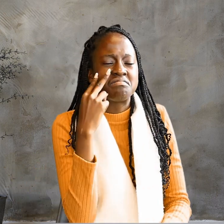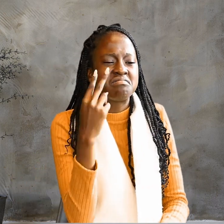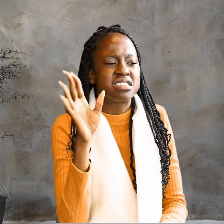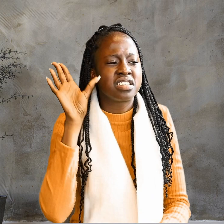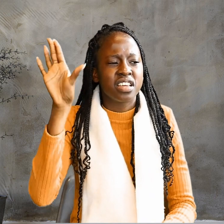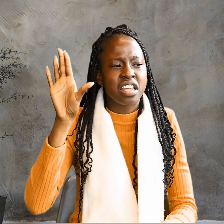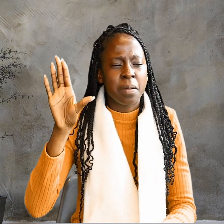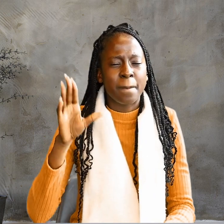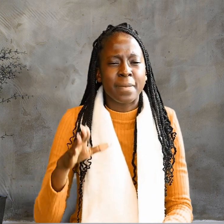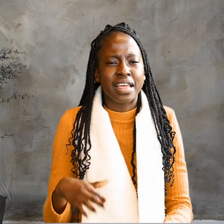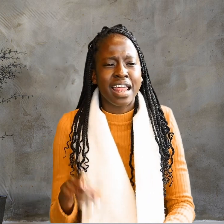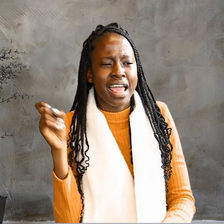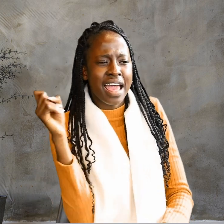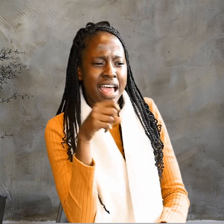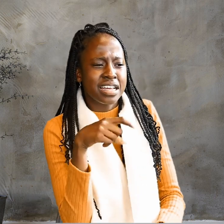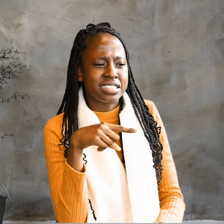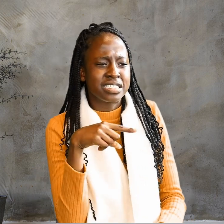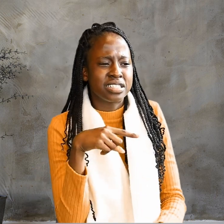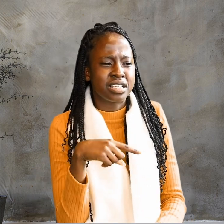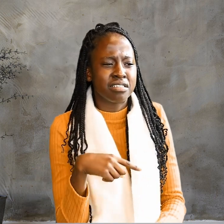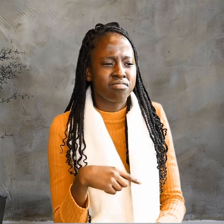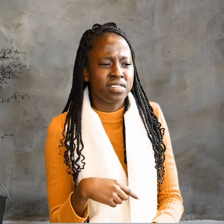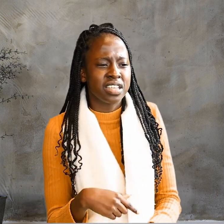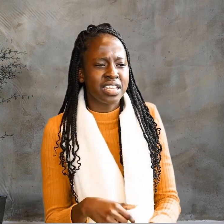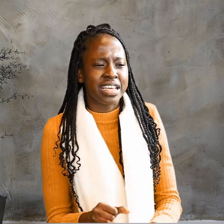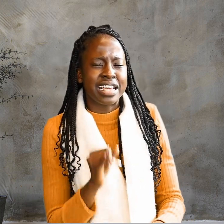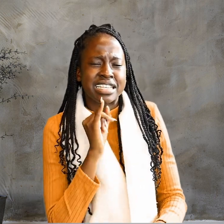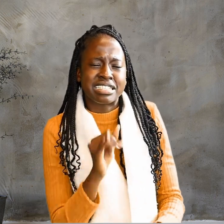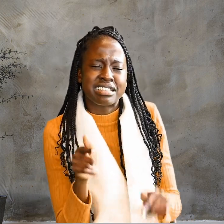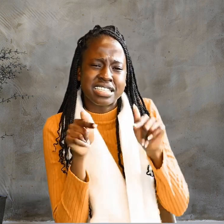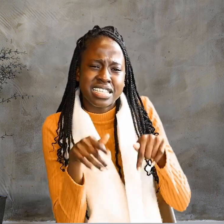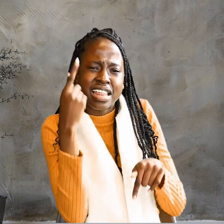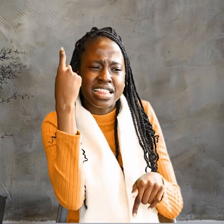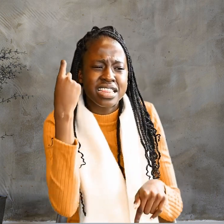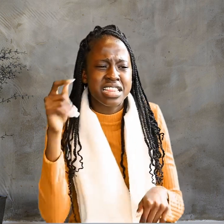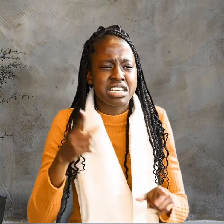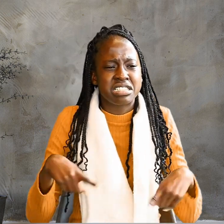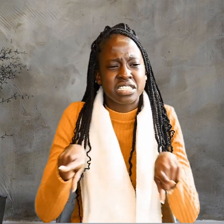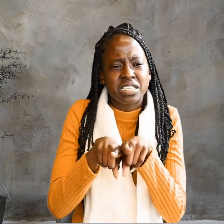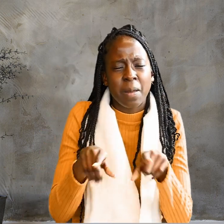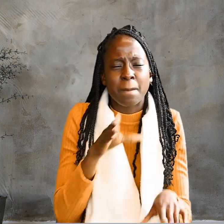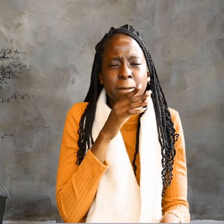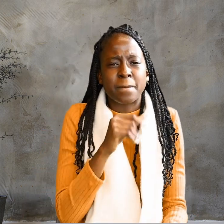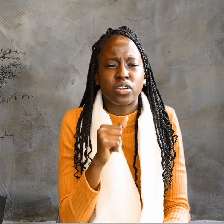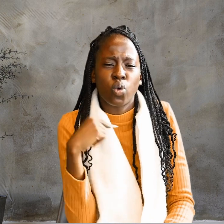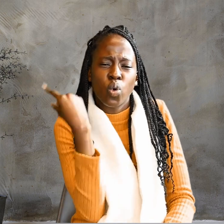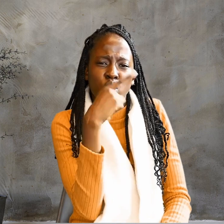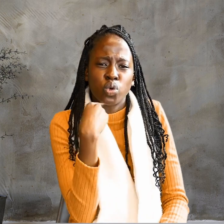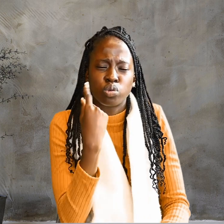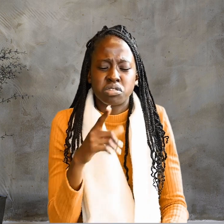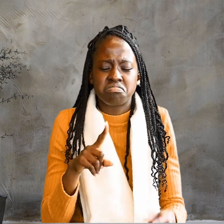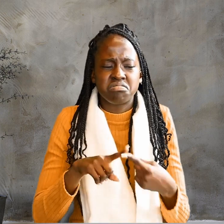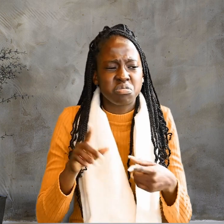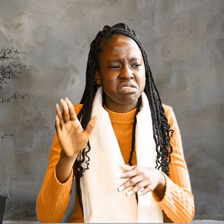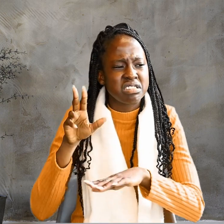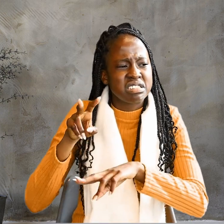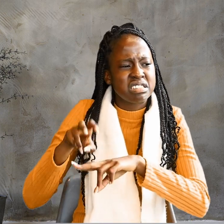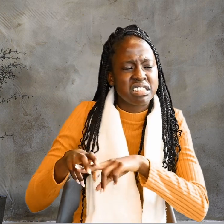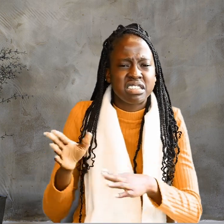him, begging, asked, Isn't this the same man who used to sit and beg?